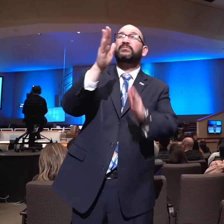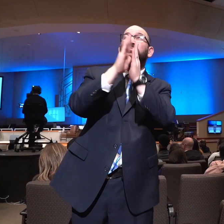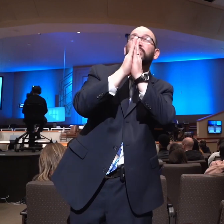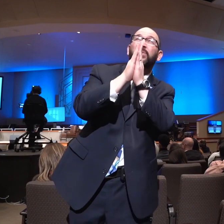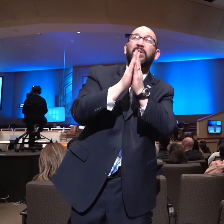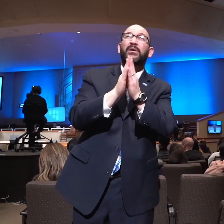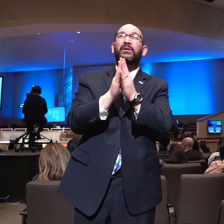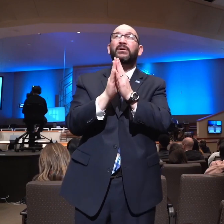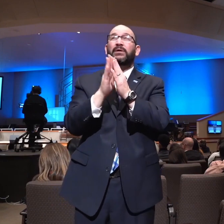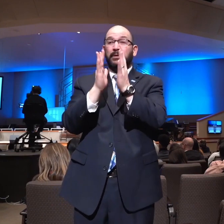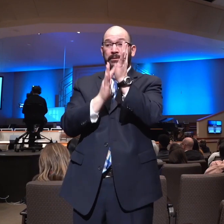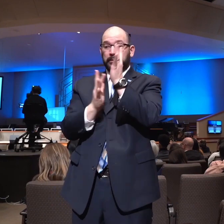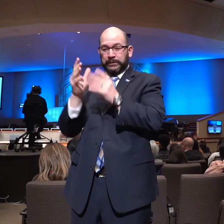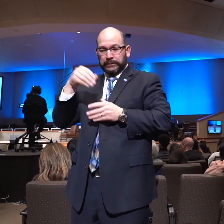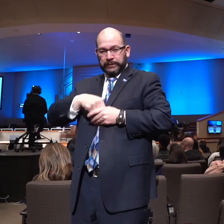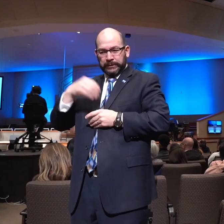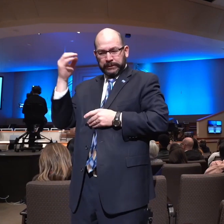in our life, but do you talk to him?